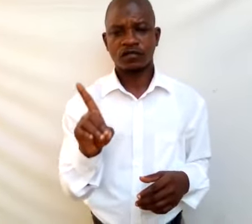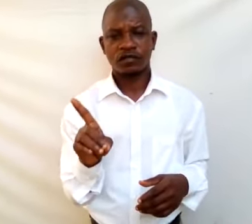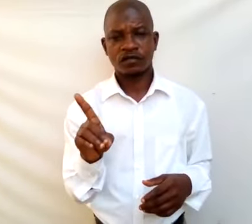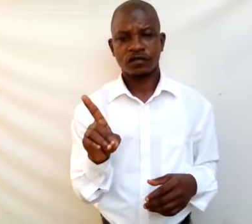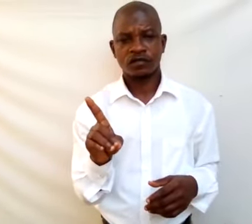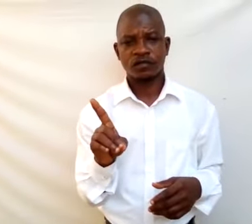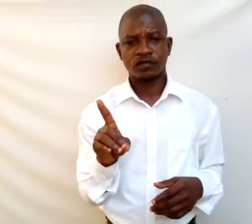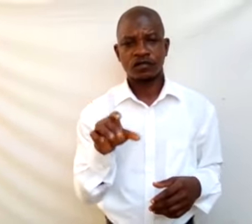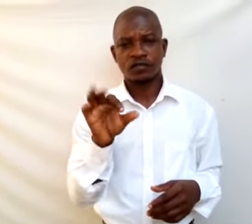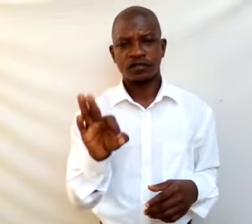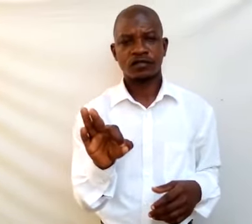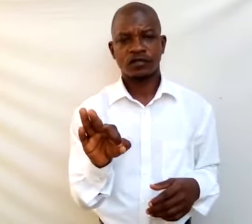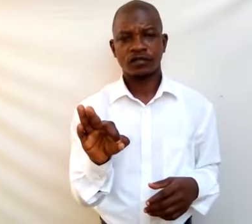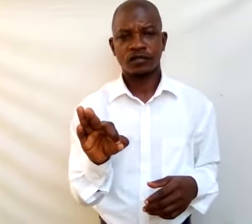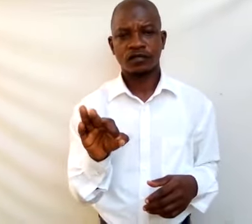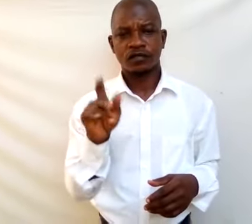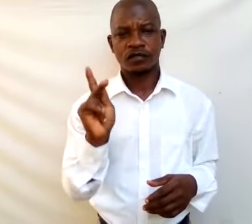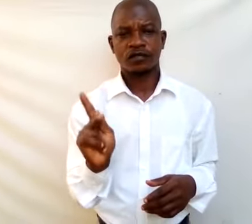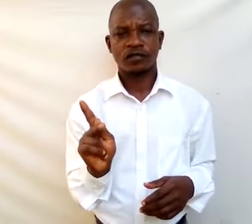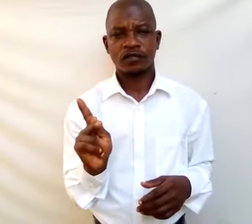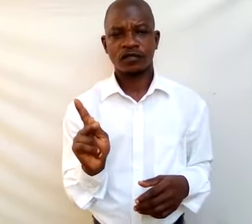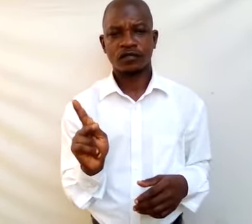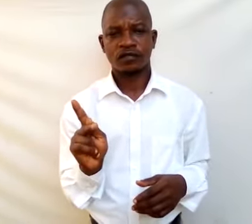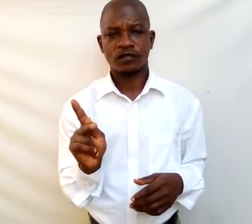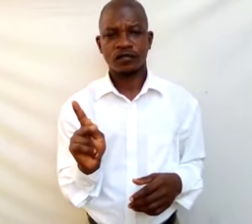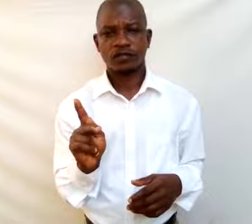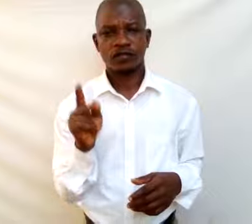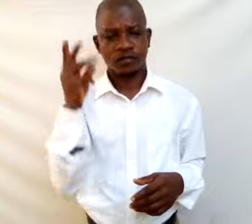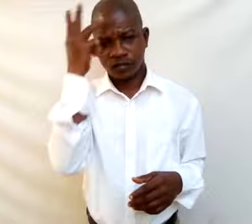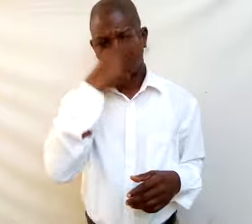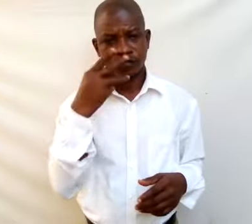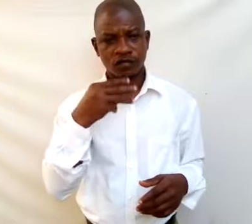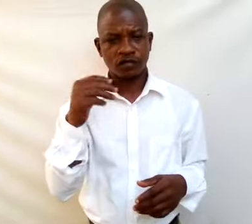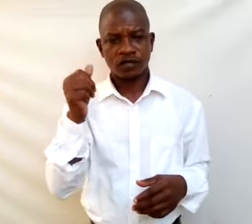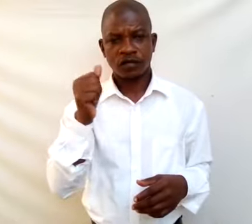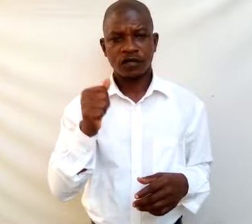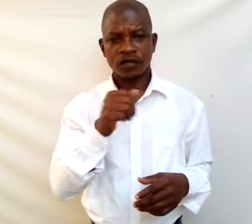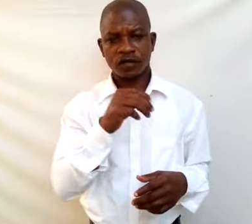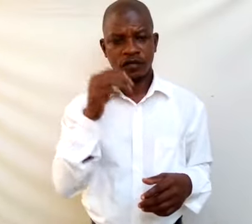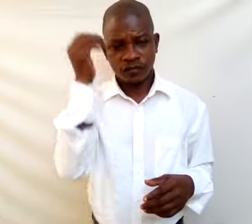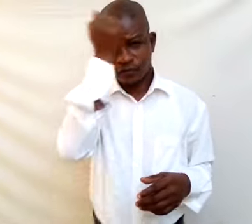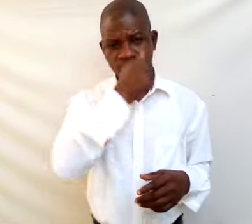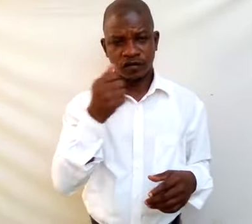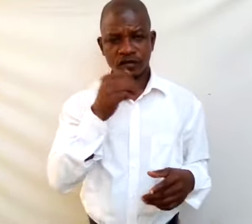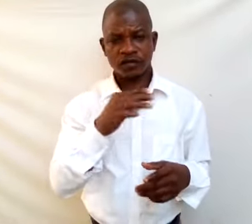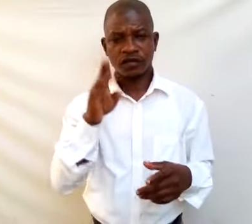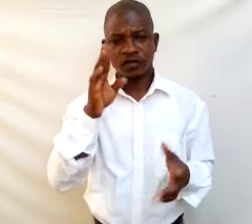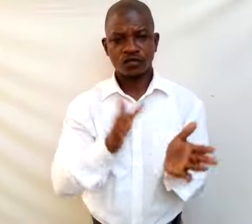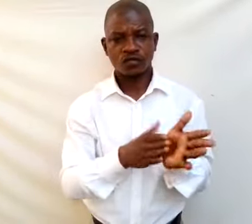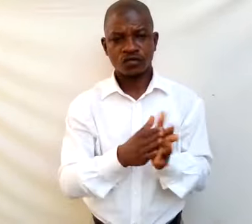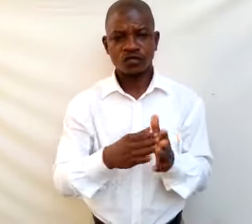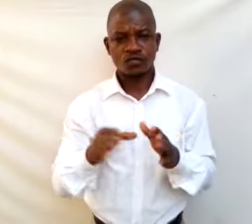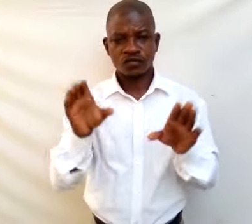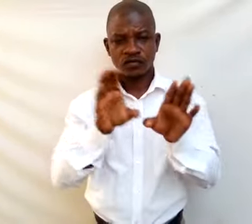f, k. West African school certificate examination 2018